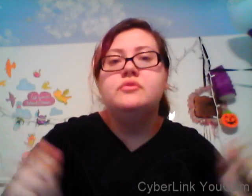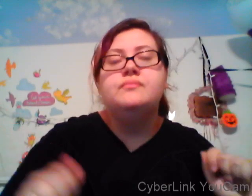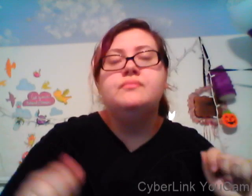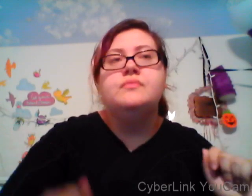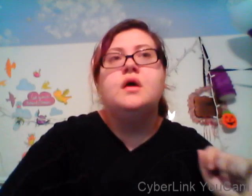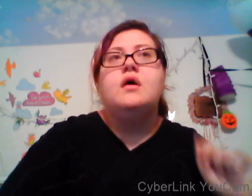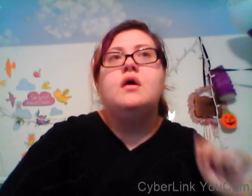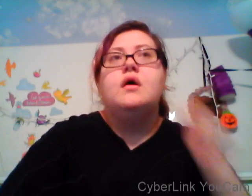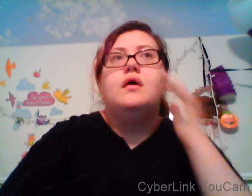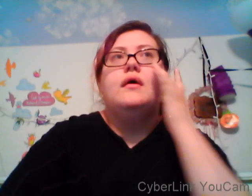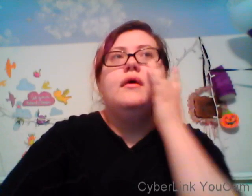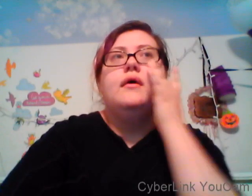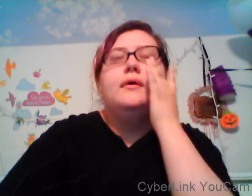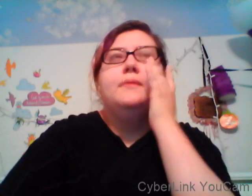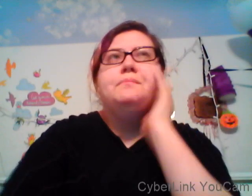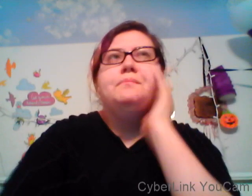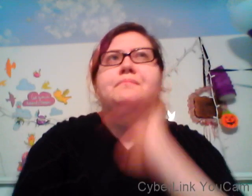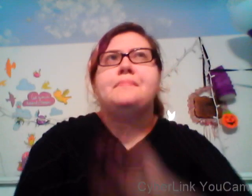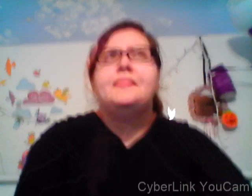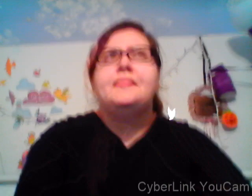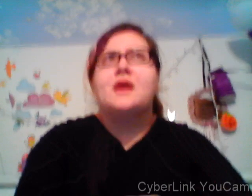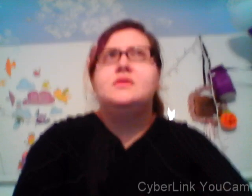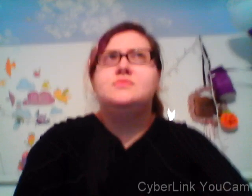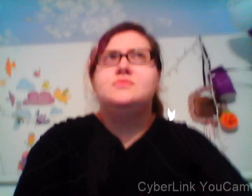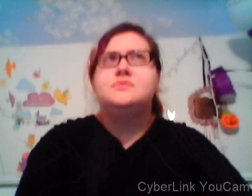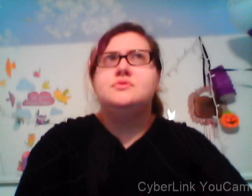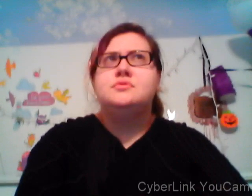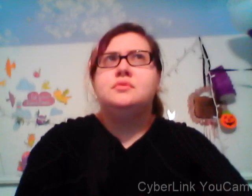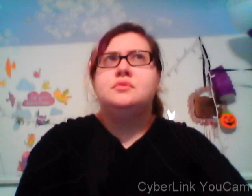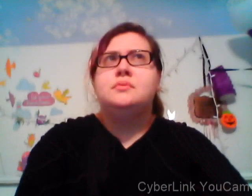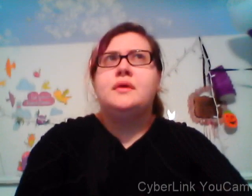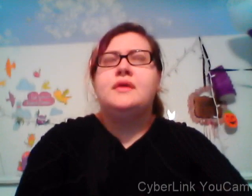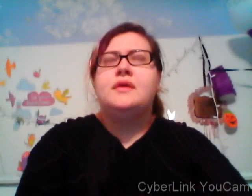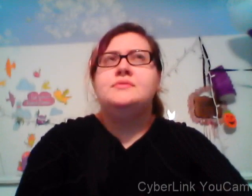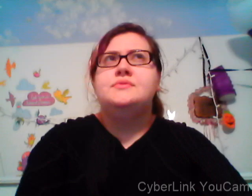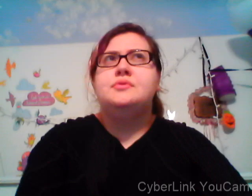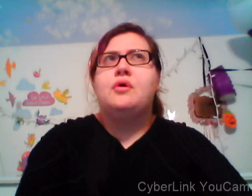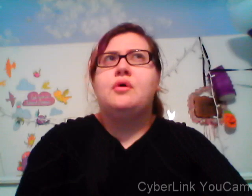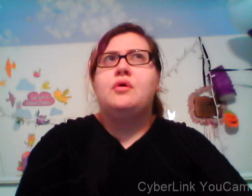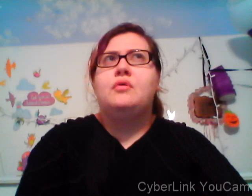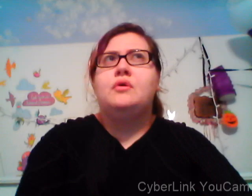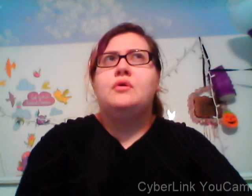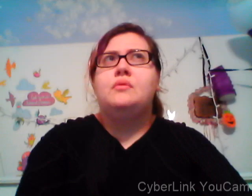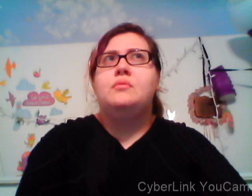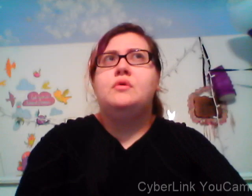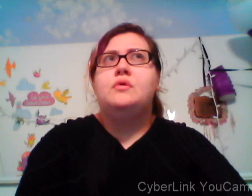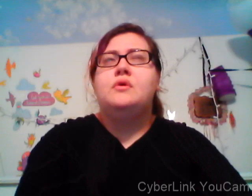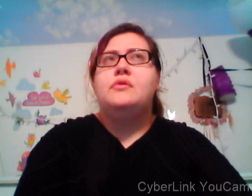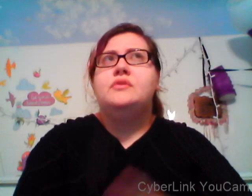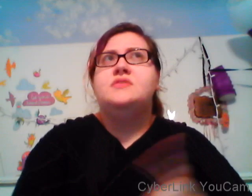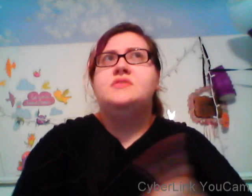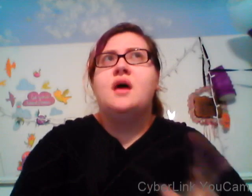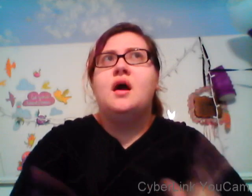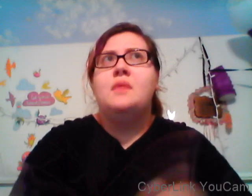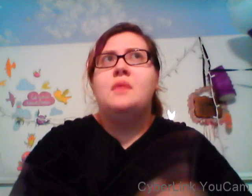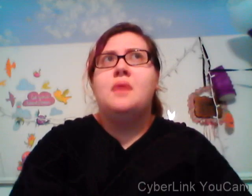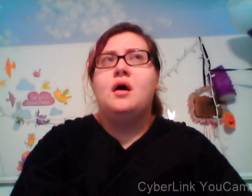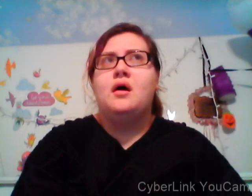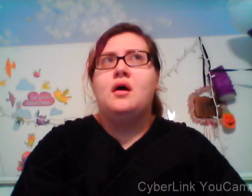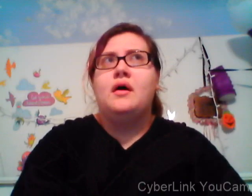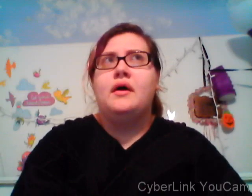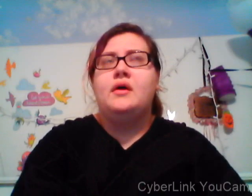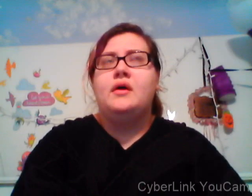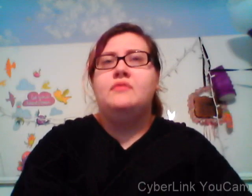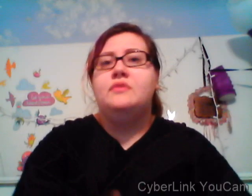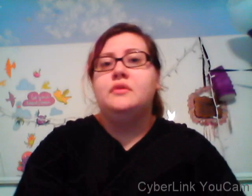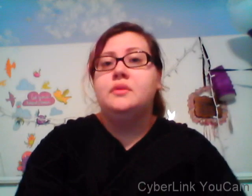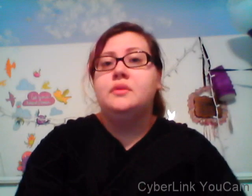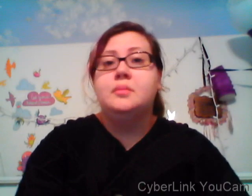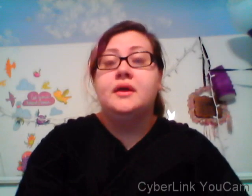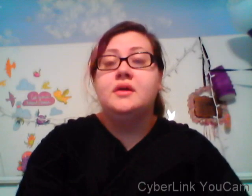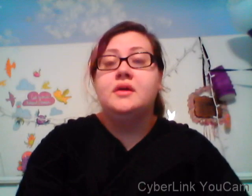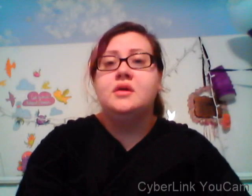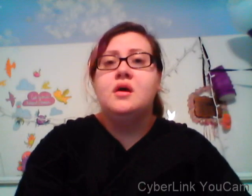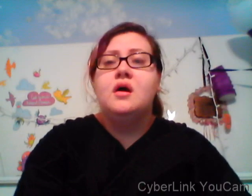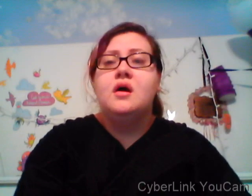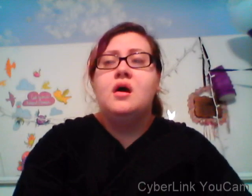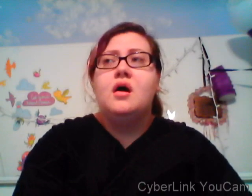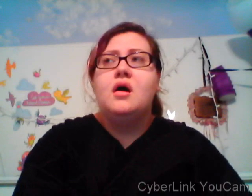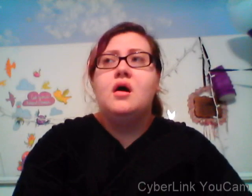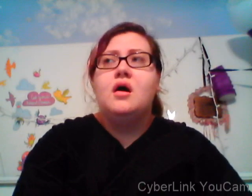so there's that um another thing is so I used to do these like a